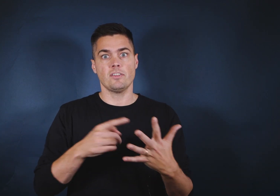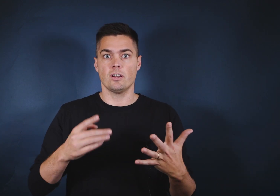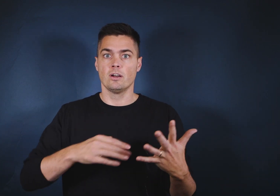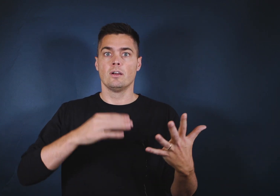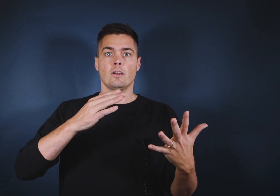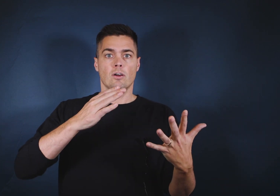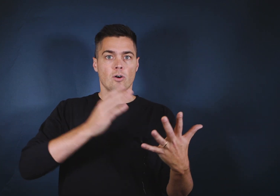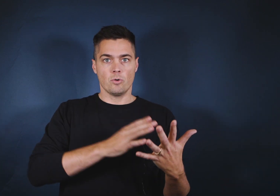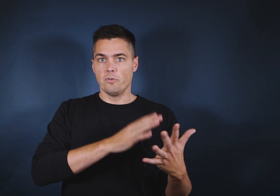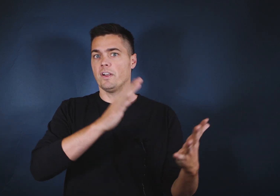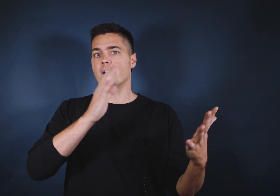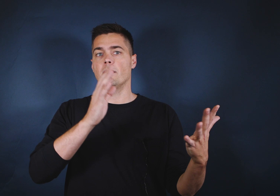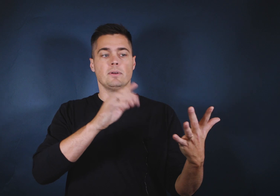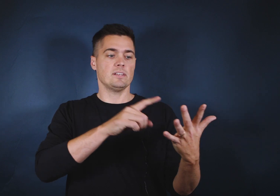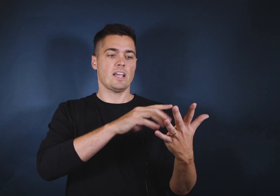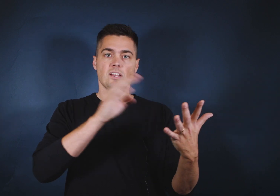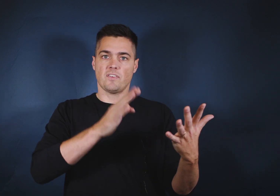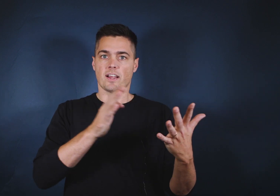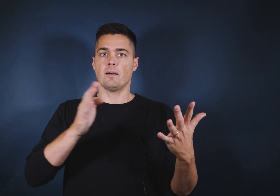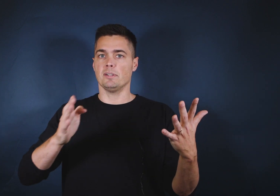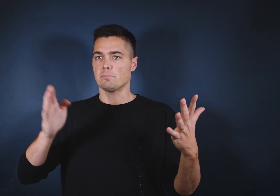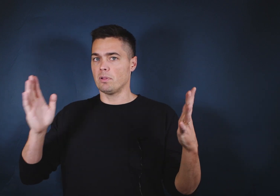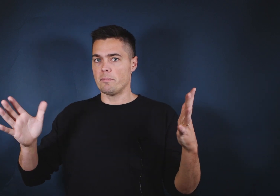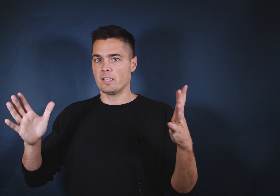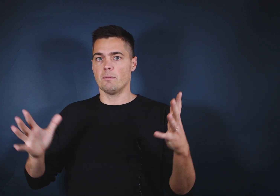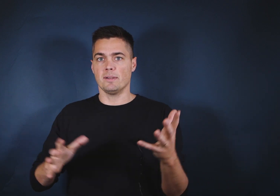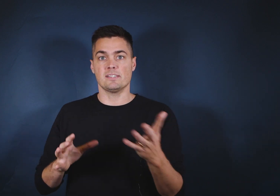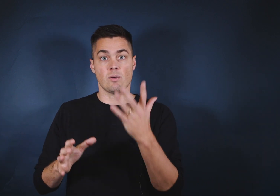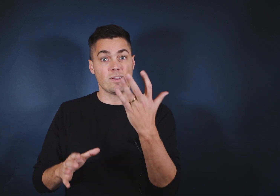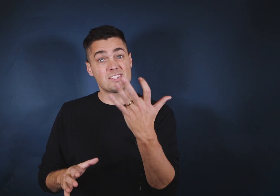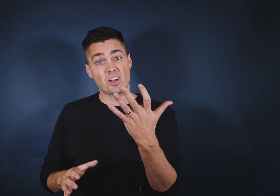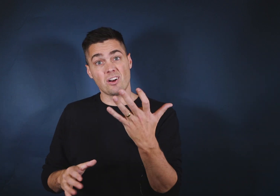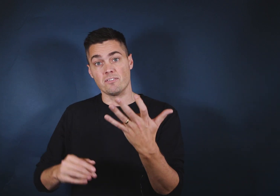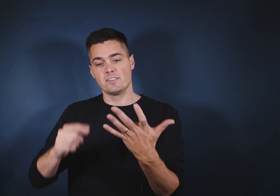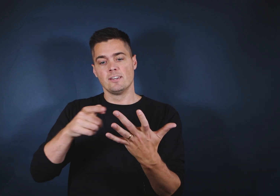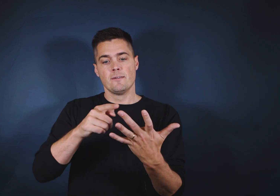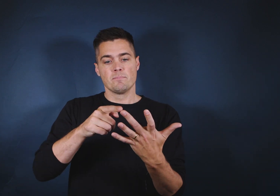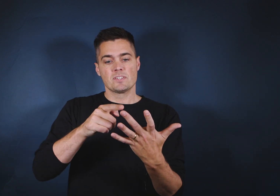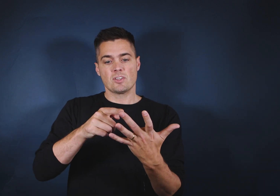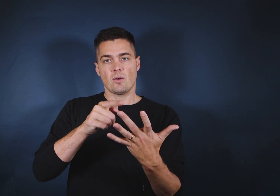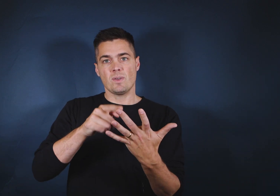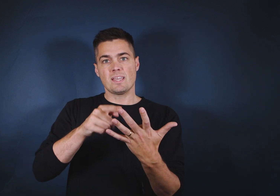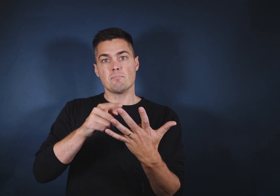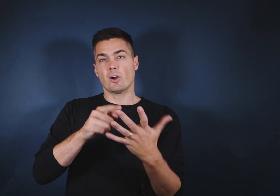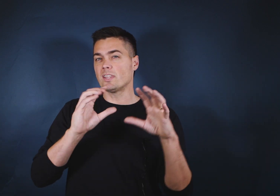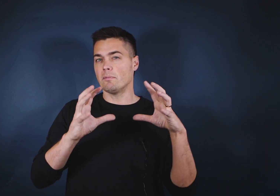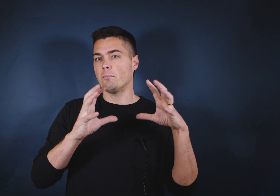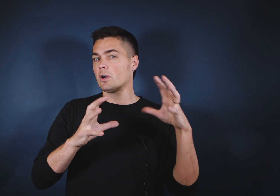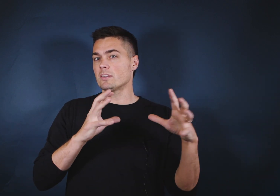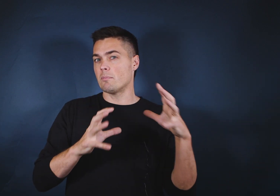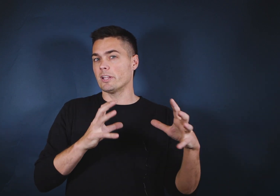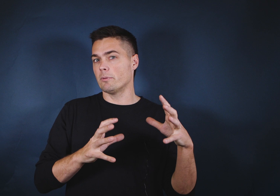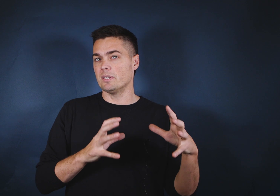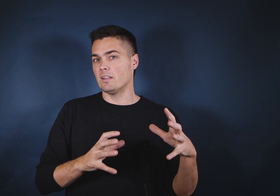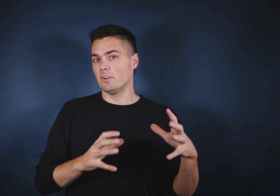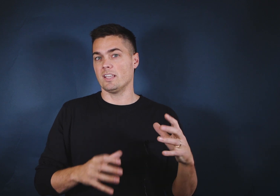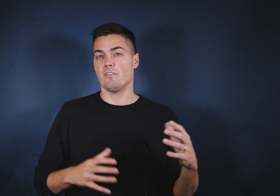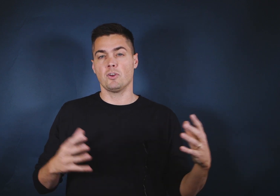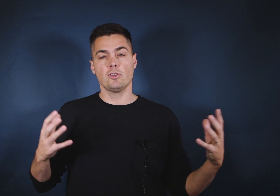other roofing companies, HVAC companies, plumbing companies that we've served so that we can market them a little bit differently. If you're